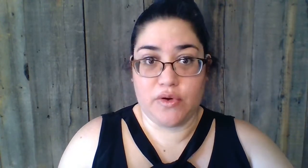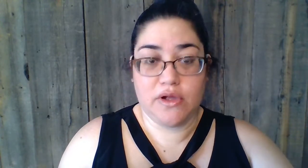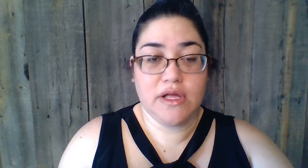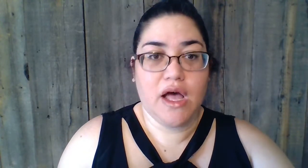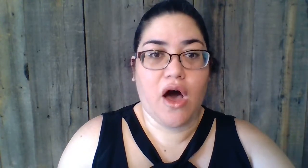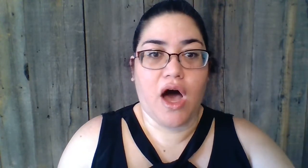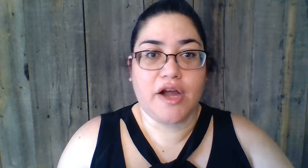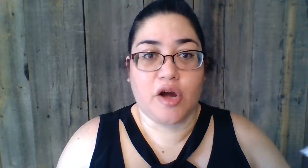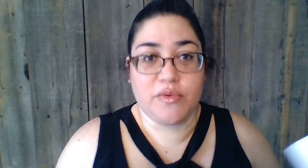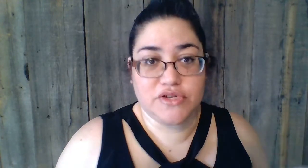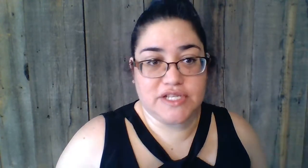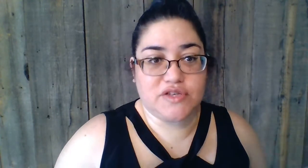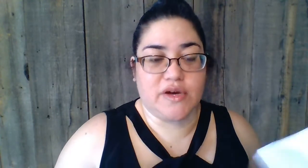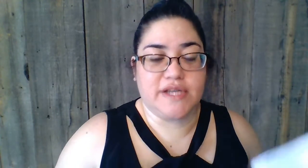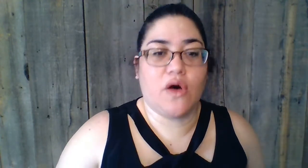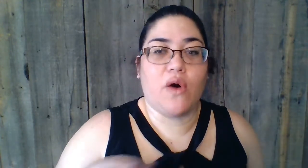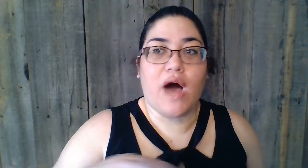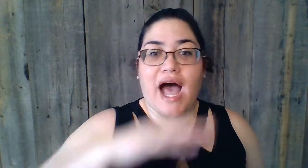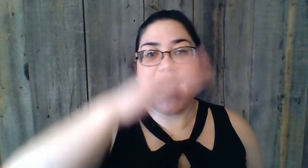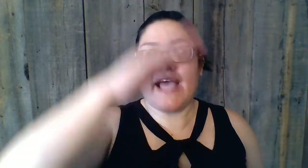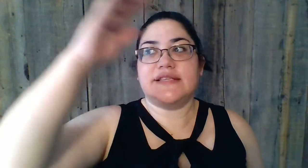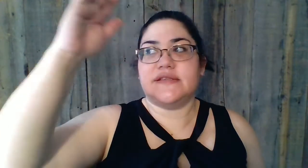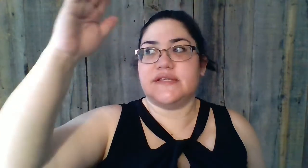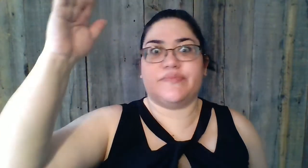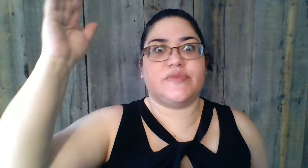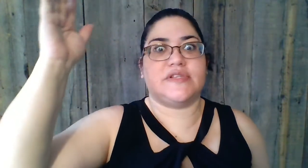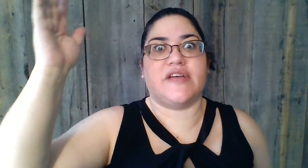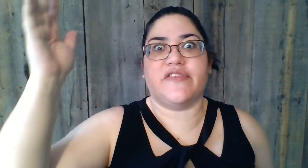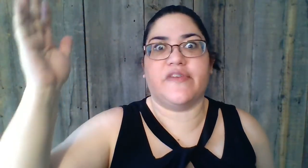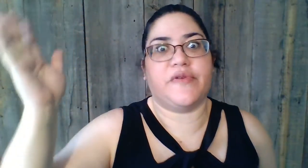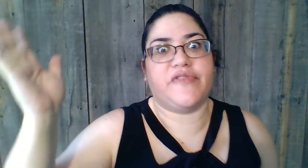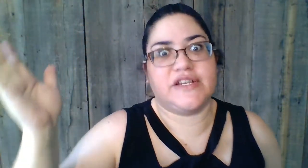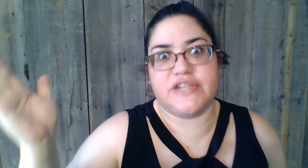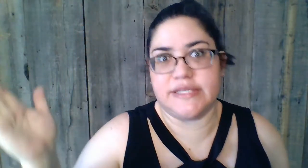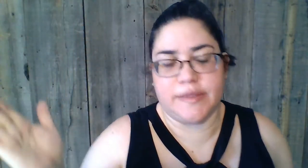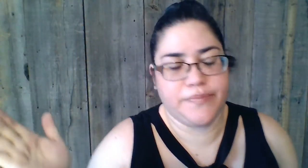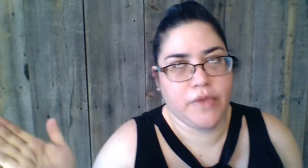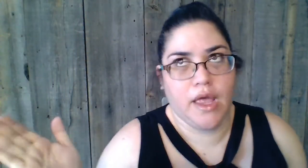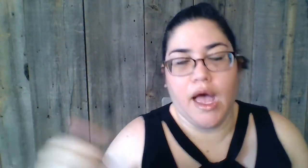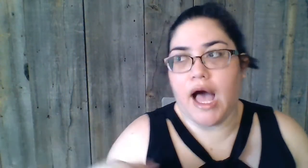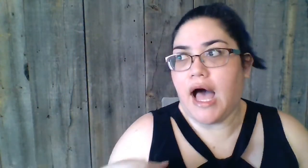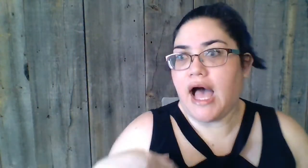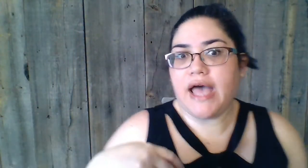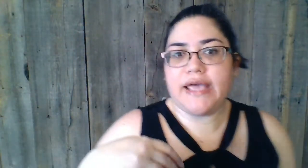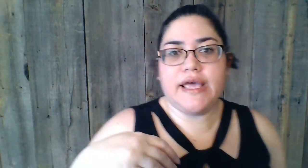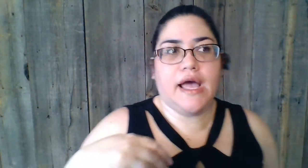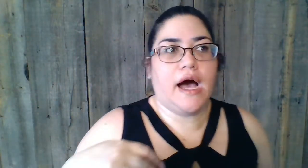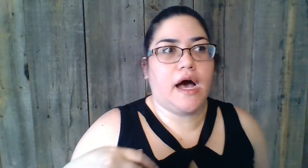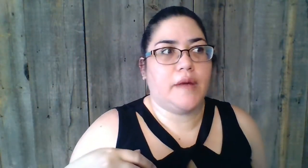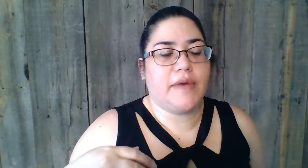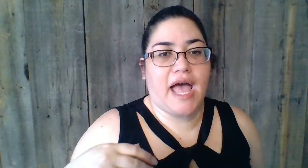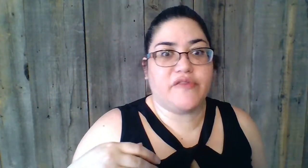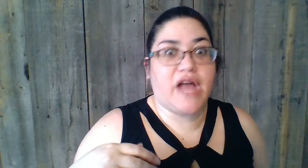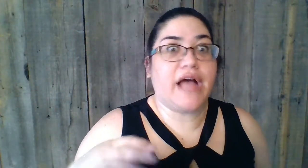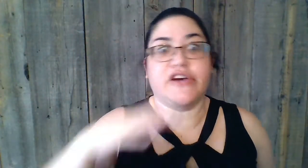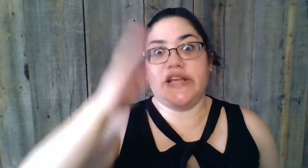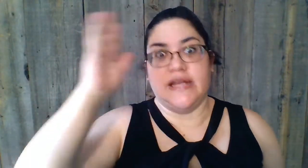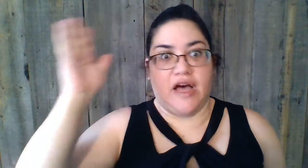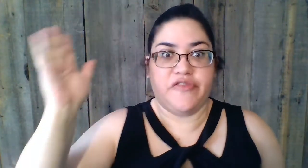on our bullshit stories. Oh, I suffer from perfectionism. I have not good enough